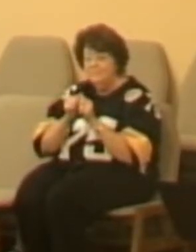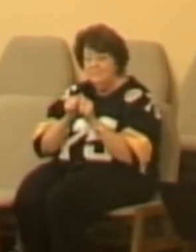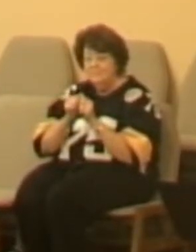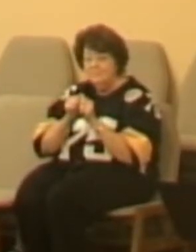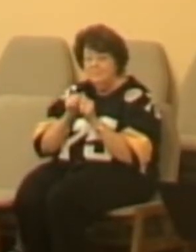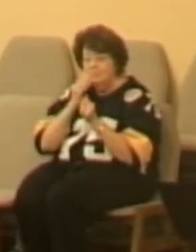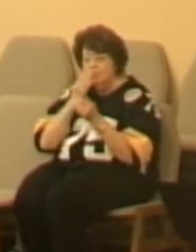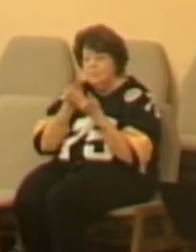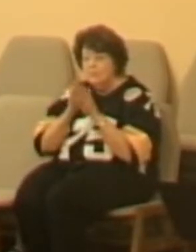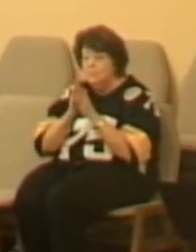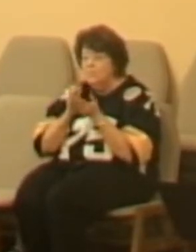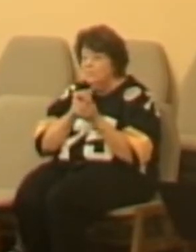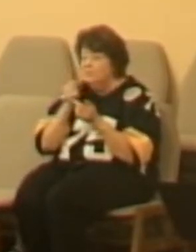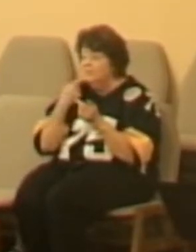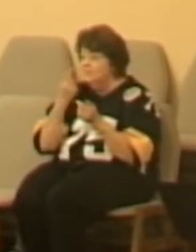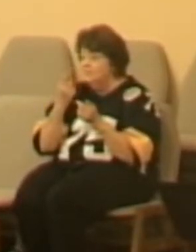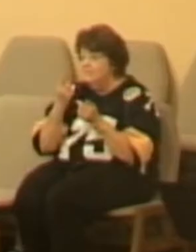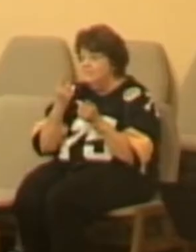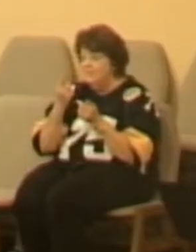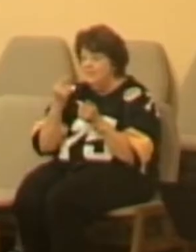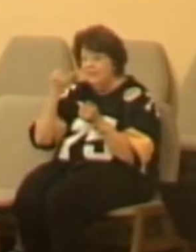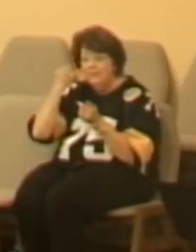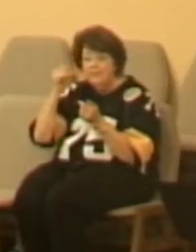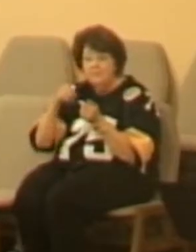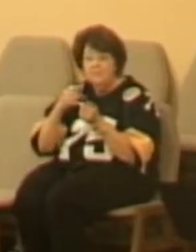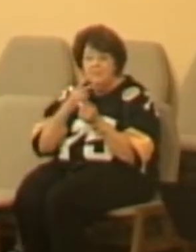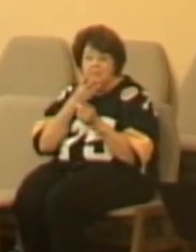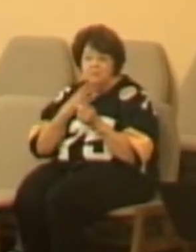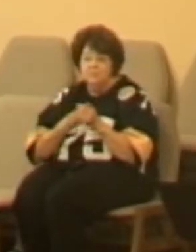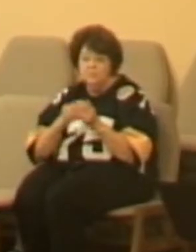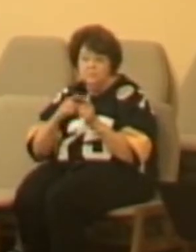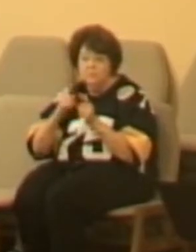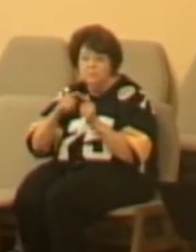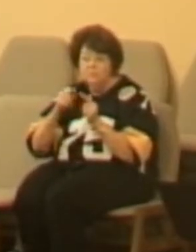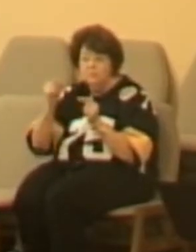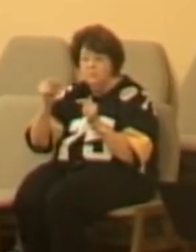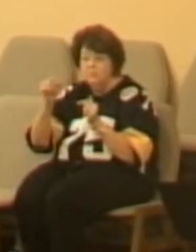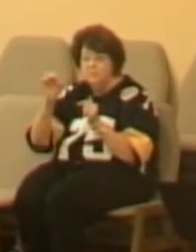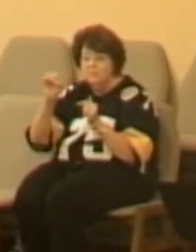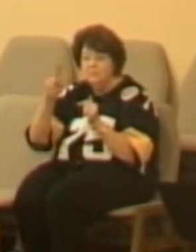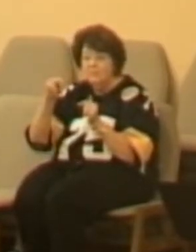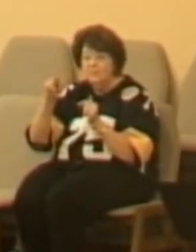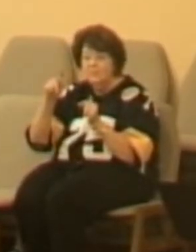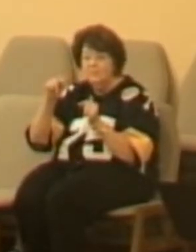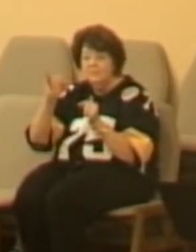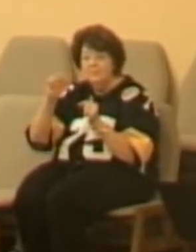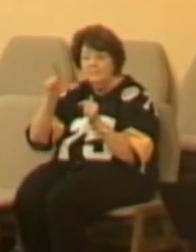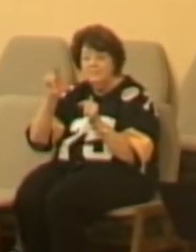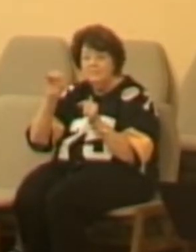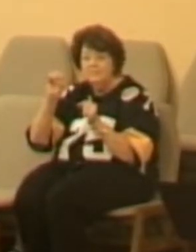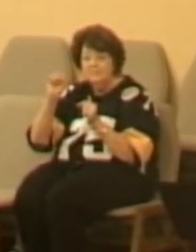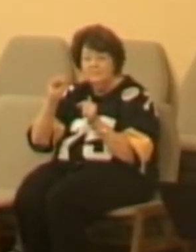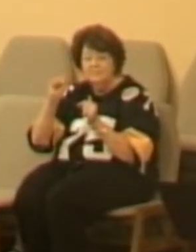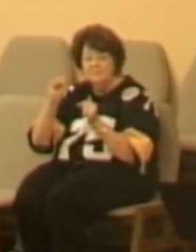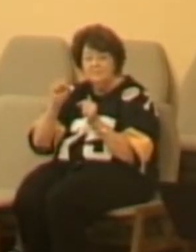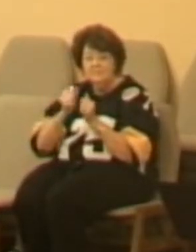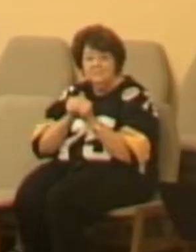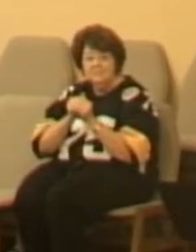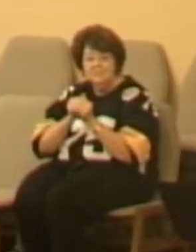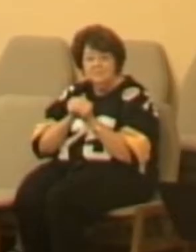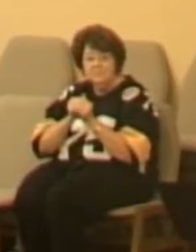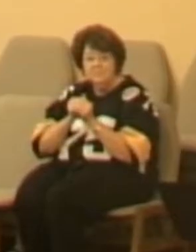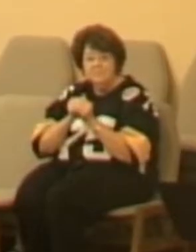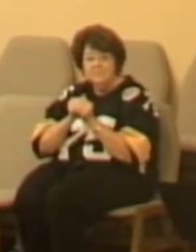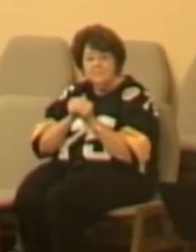doesn't say they are Jews. Doesn't say that they are even Gentiles. It doesn't even give us an indication that when Jesus preaches this